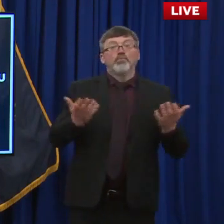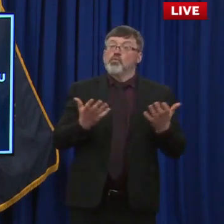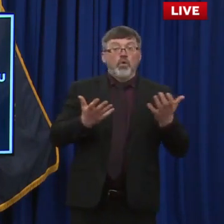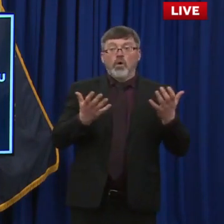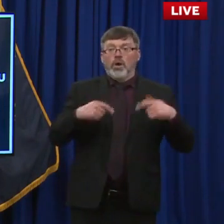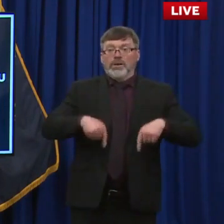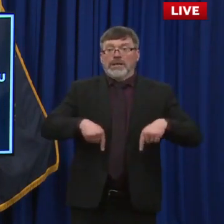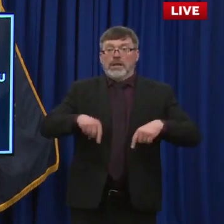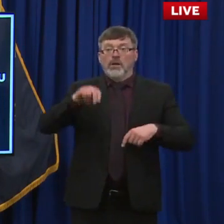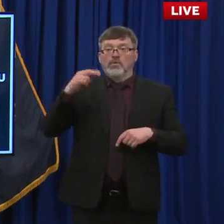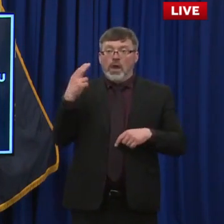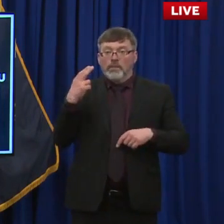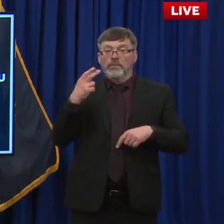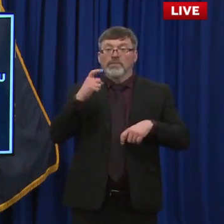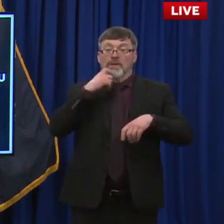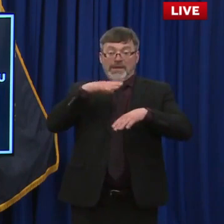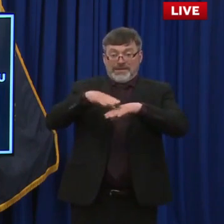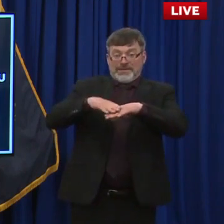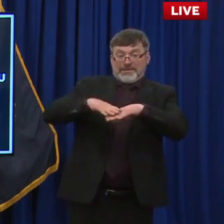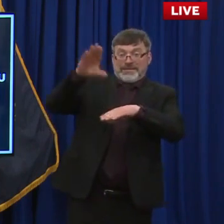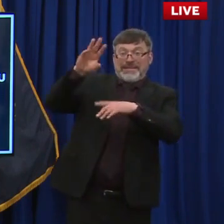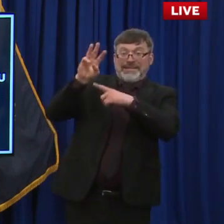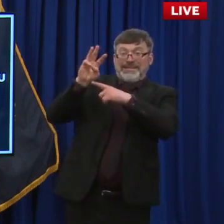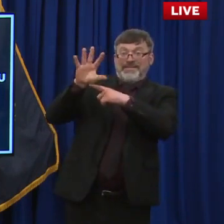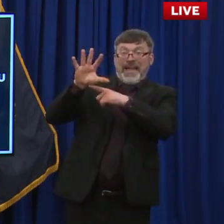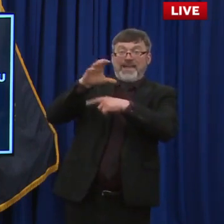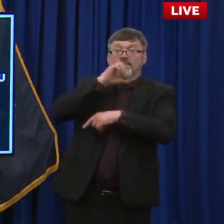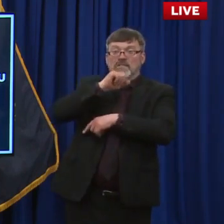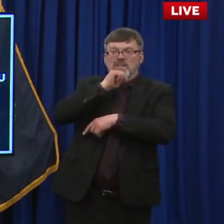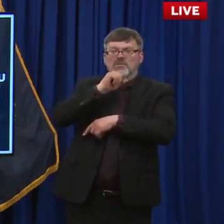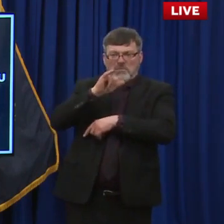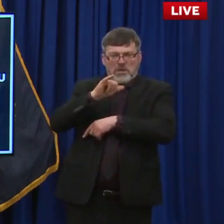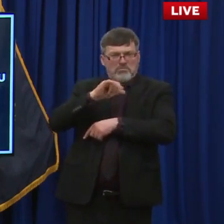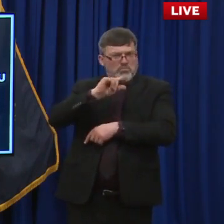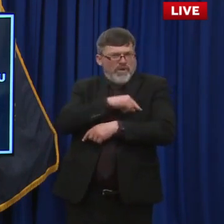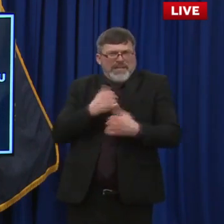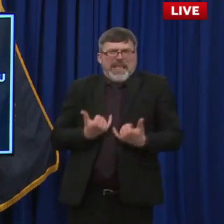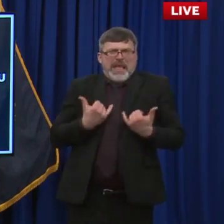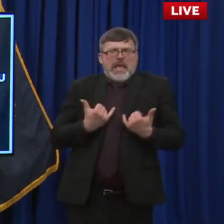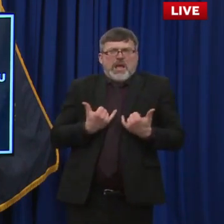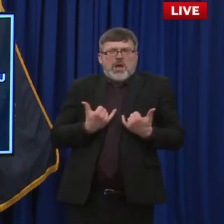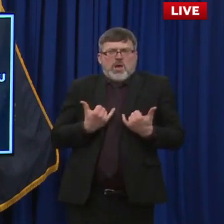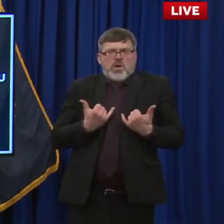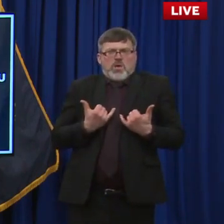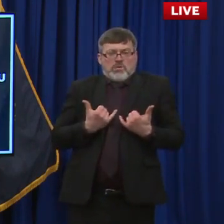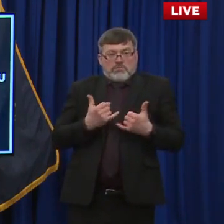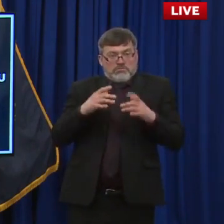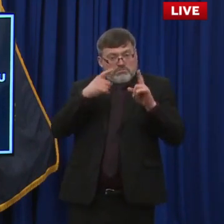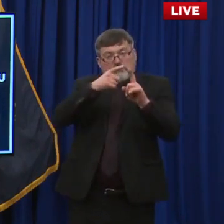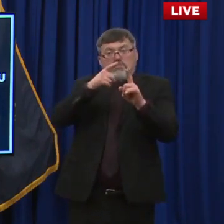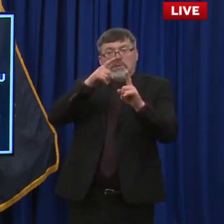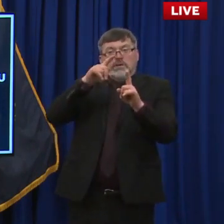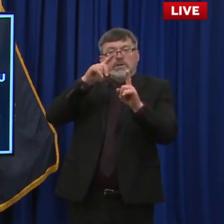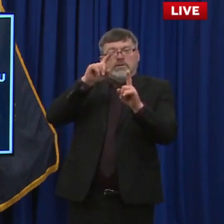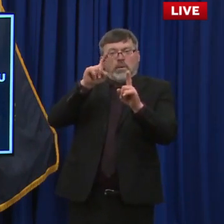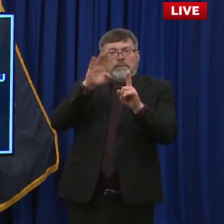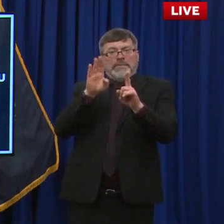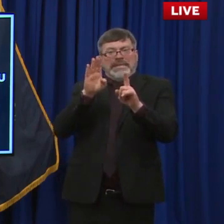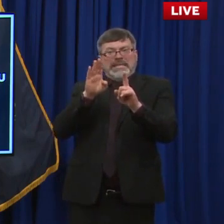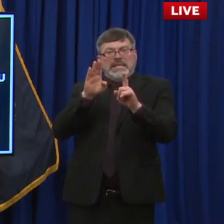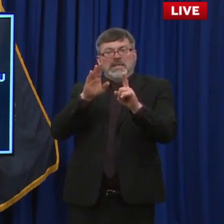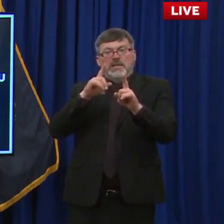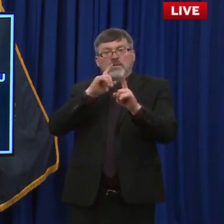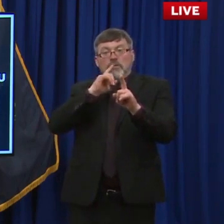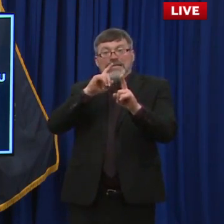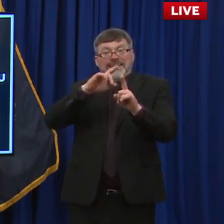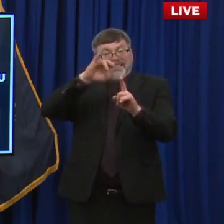65, who's primarily who were vaccinating in phase one B, um, that population is more white. It's about 96% white.